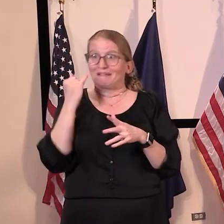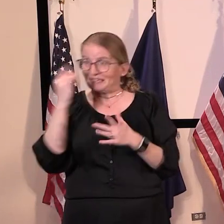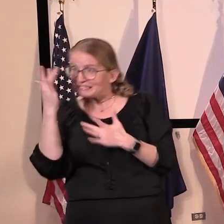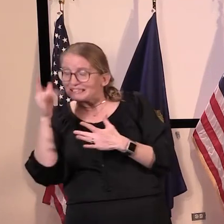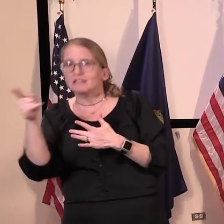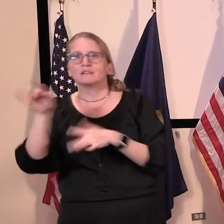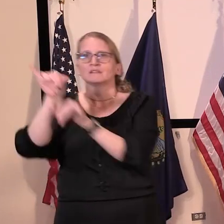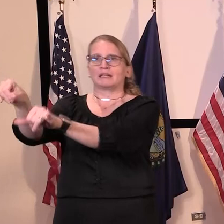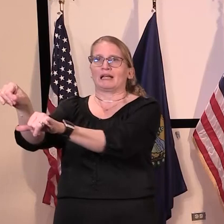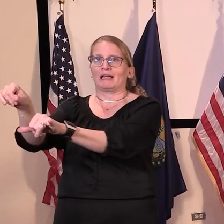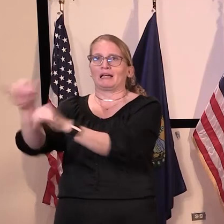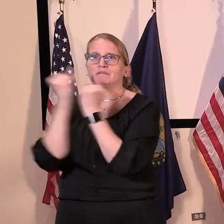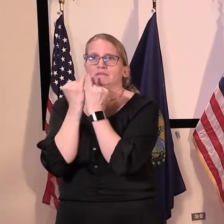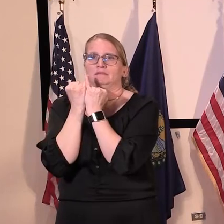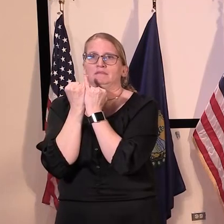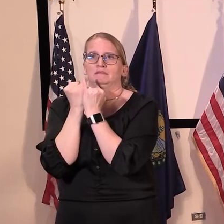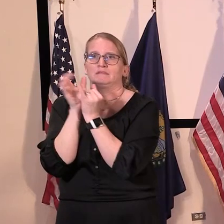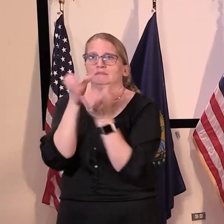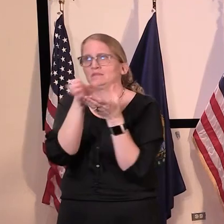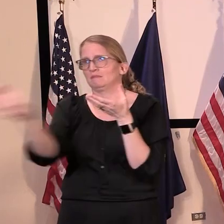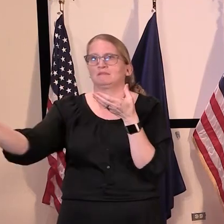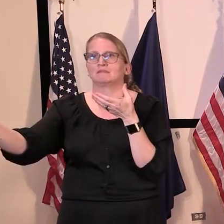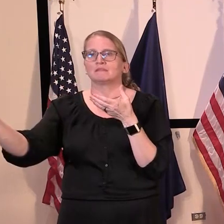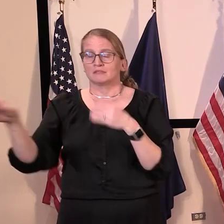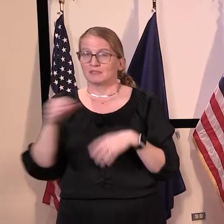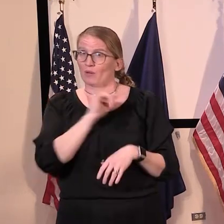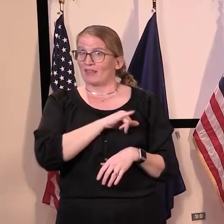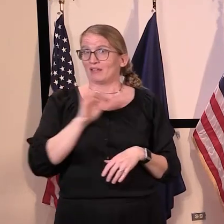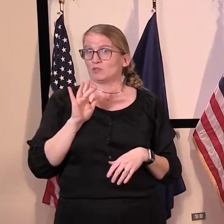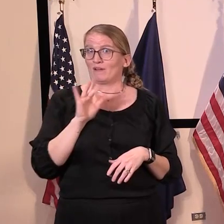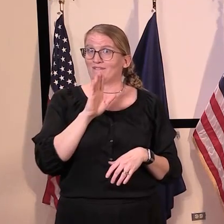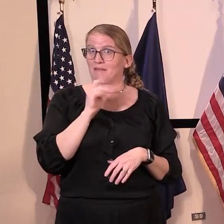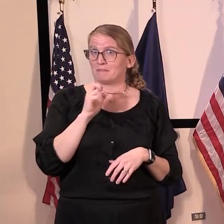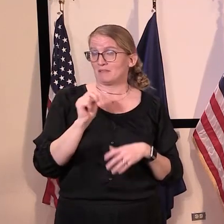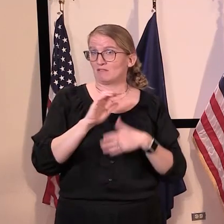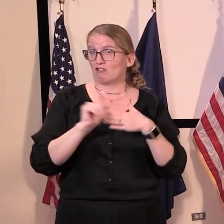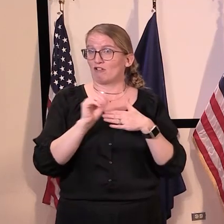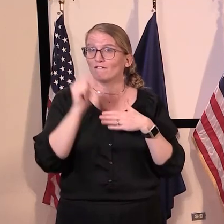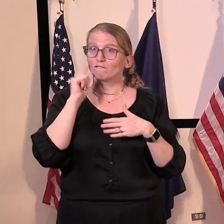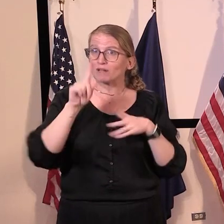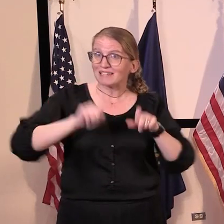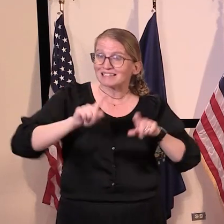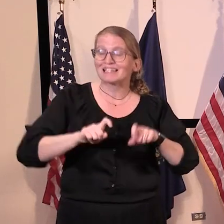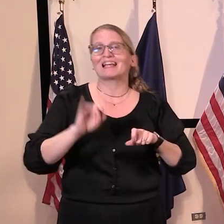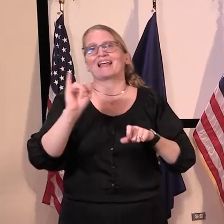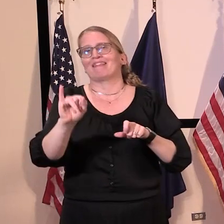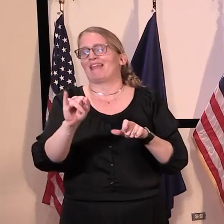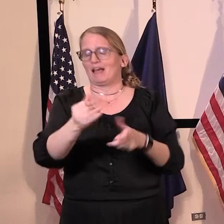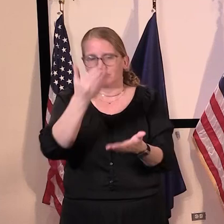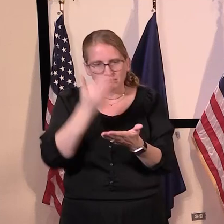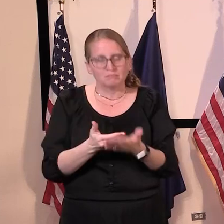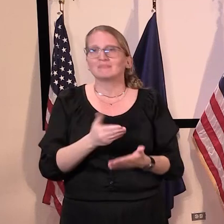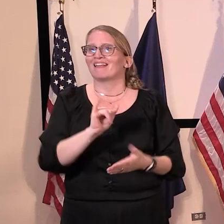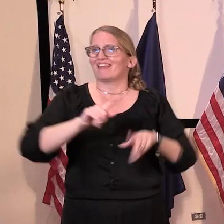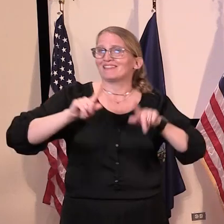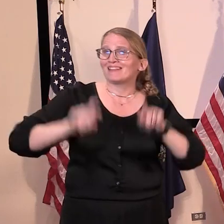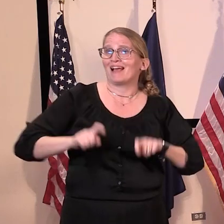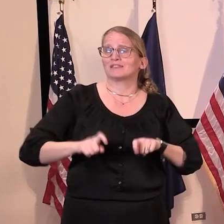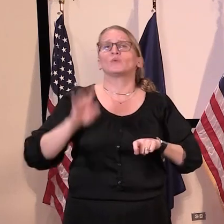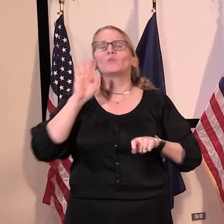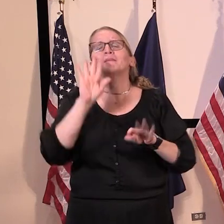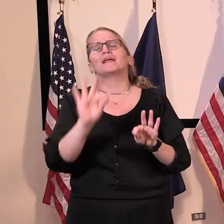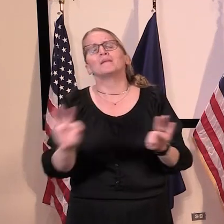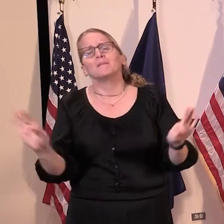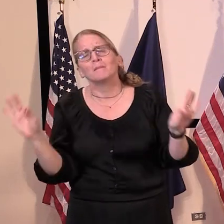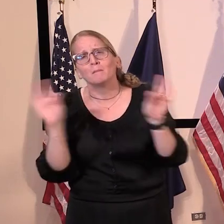in testing is an acknowledgement of the absolute fundamental importance of testing going forward. So Congress has